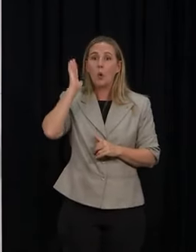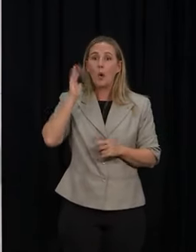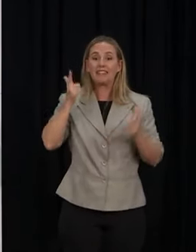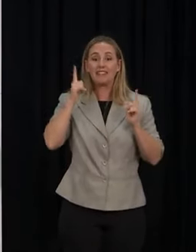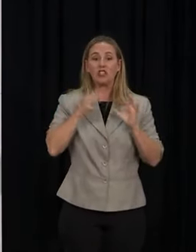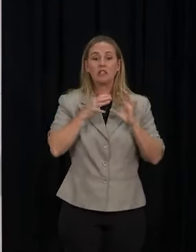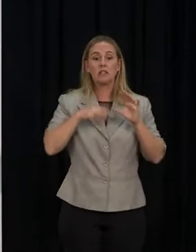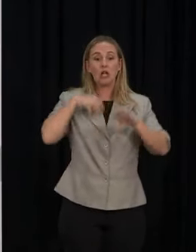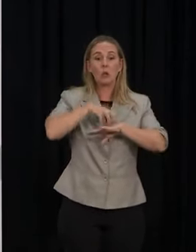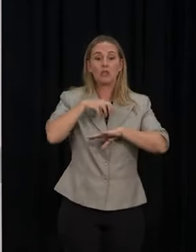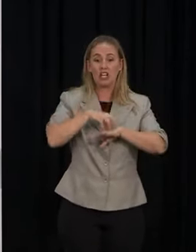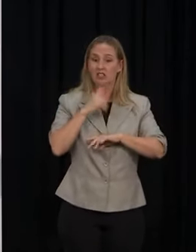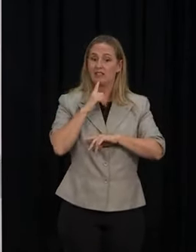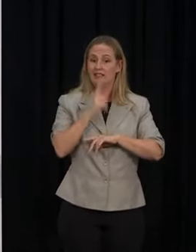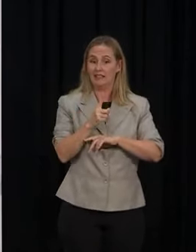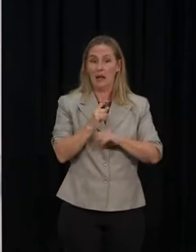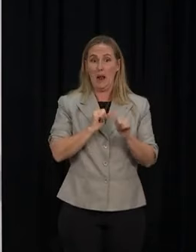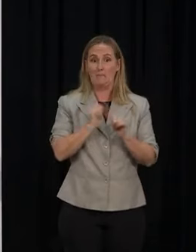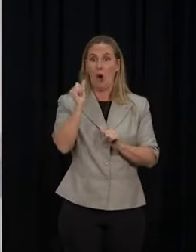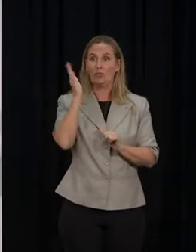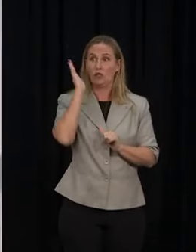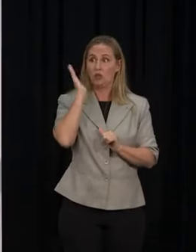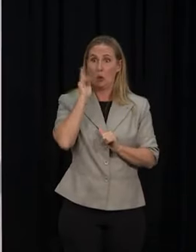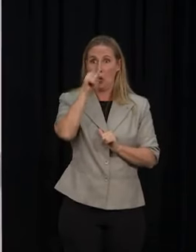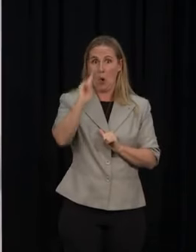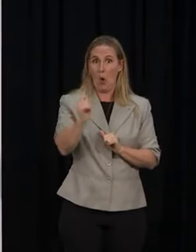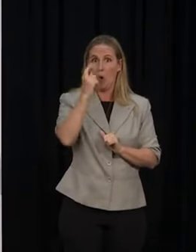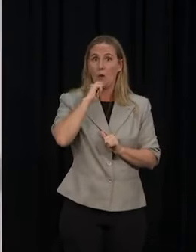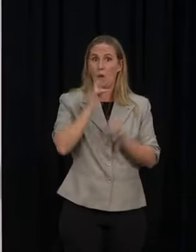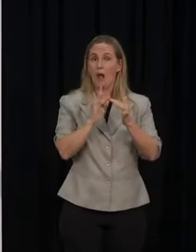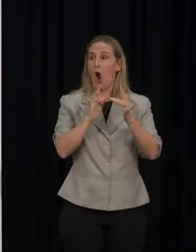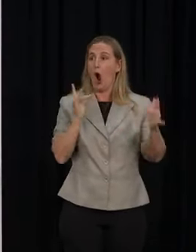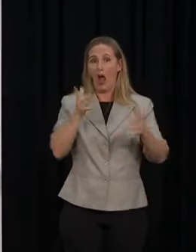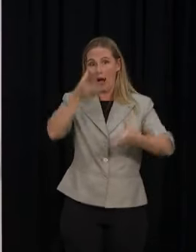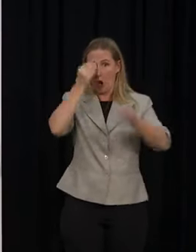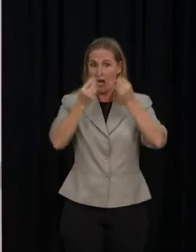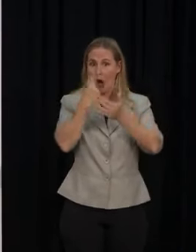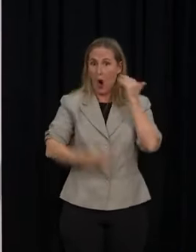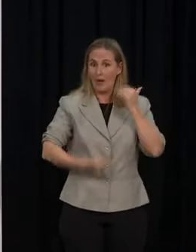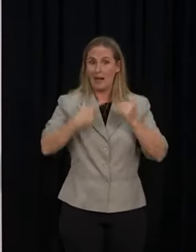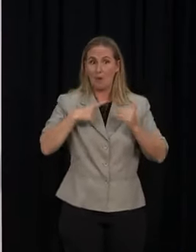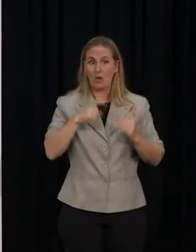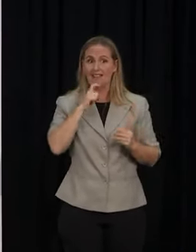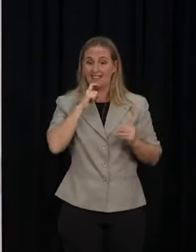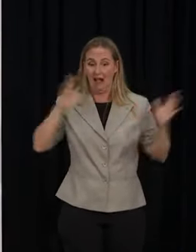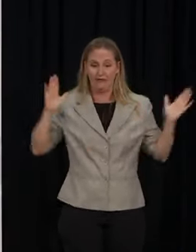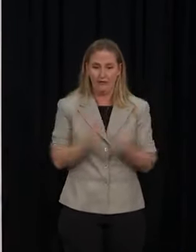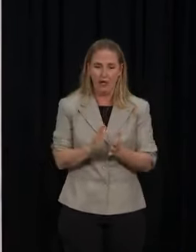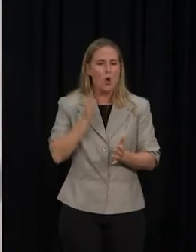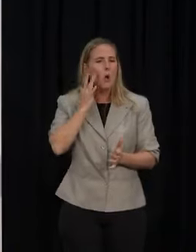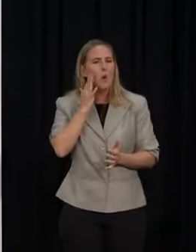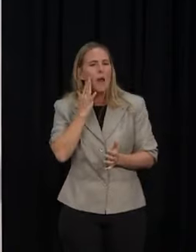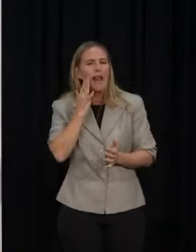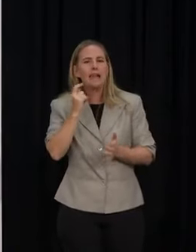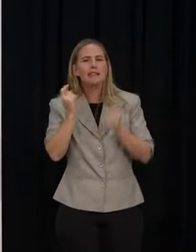week, most Auckland high schools will be online learning only because of staff shortages. When will teachers get rate tests? They already